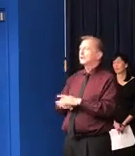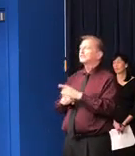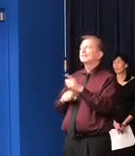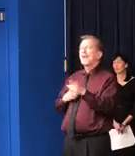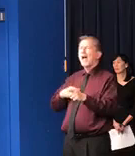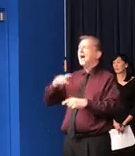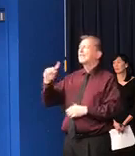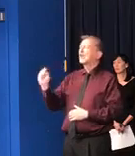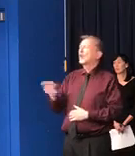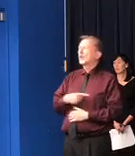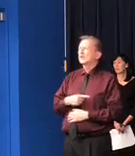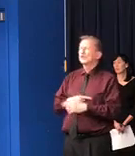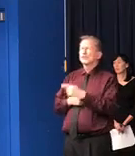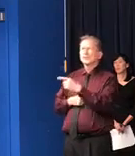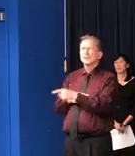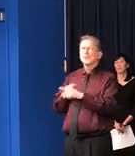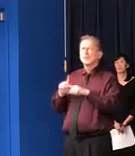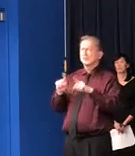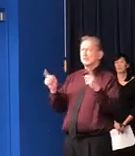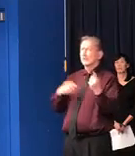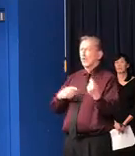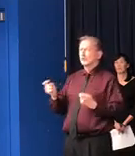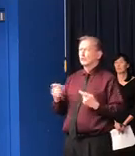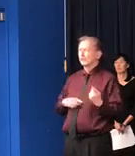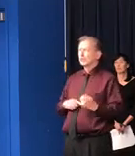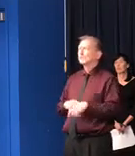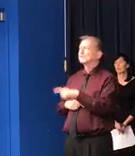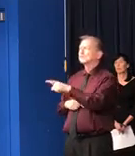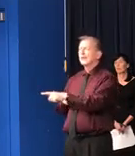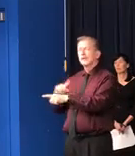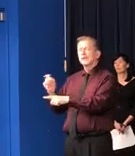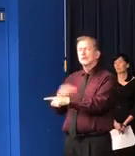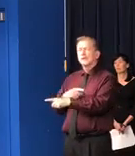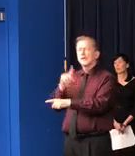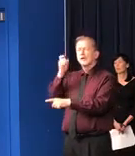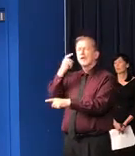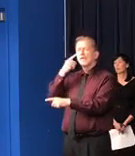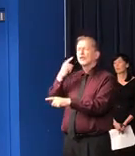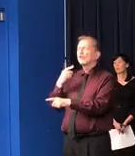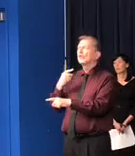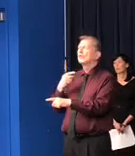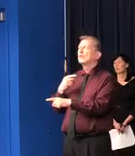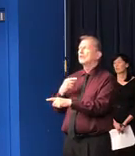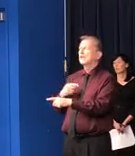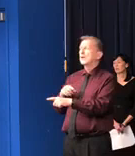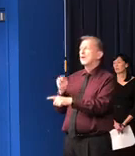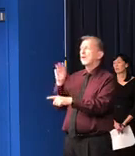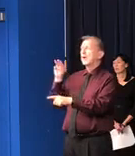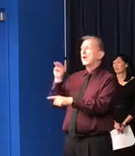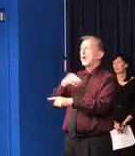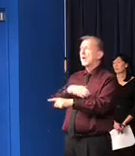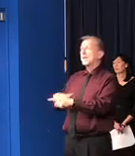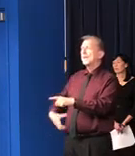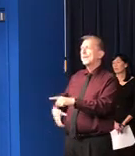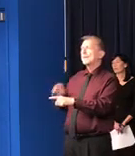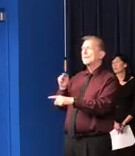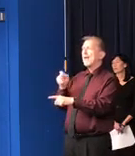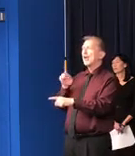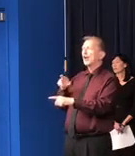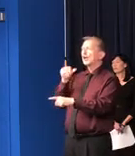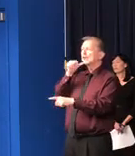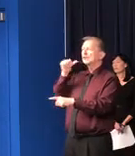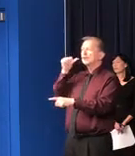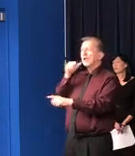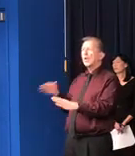what are your thoughts on Mayor Lightfoot's move yesterday to